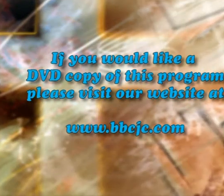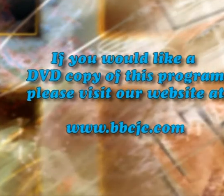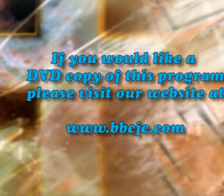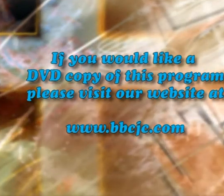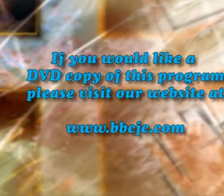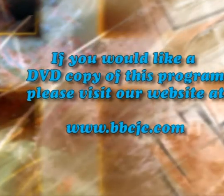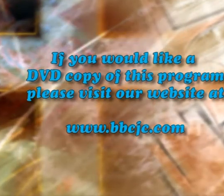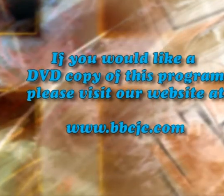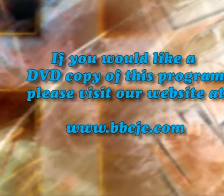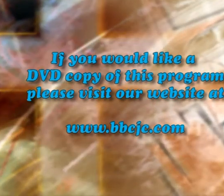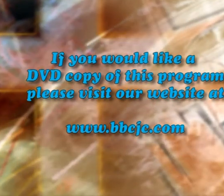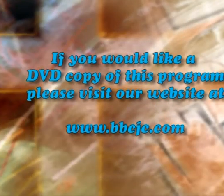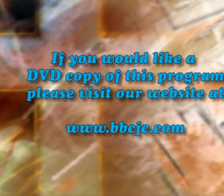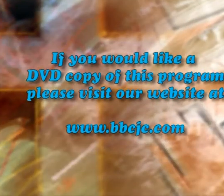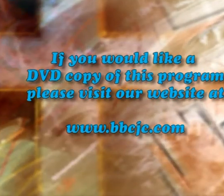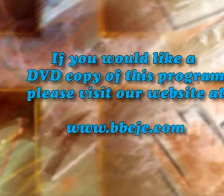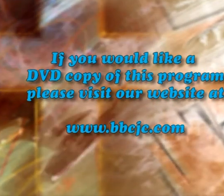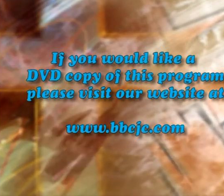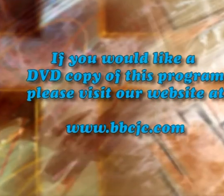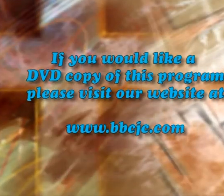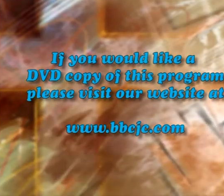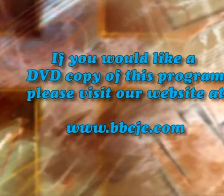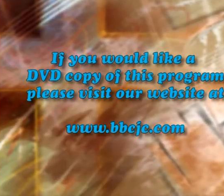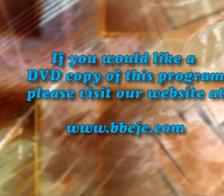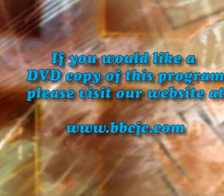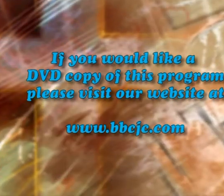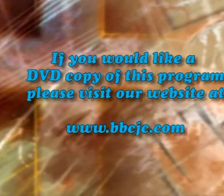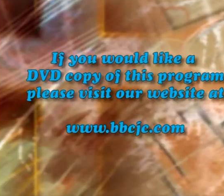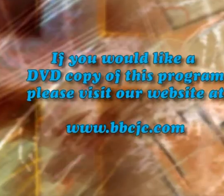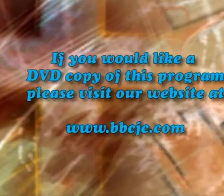.bbcjc.com.